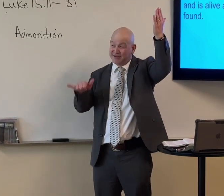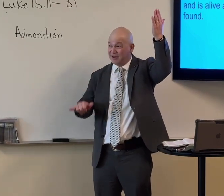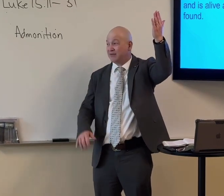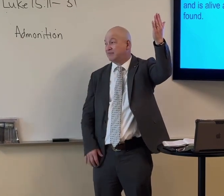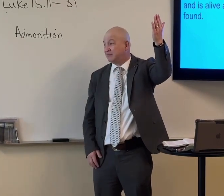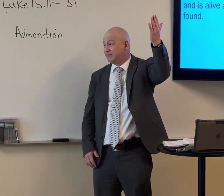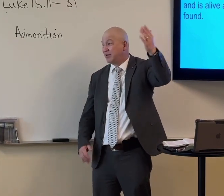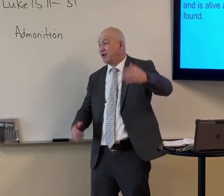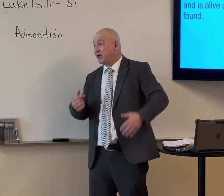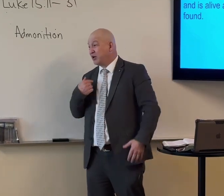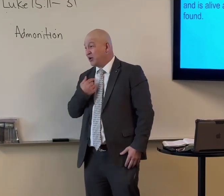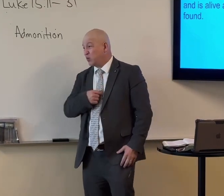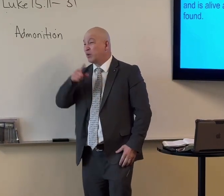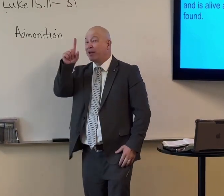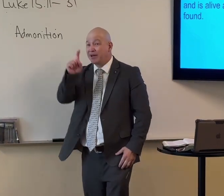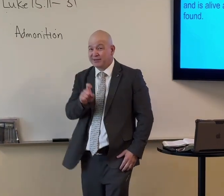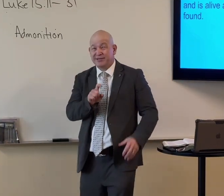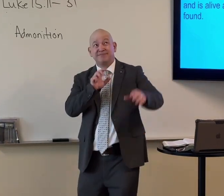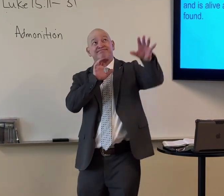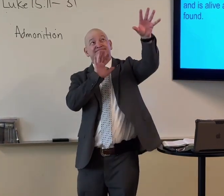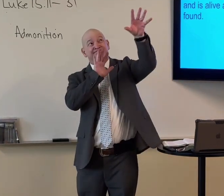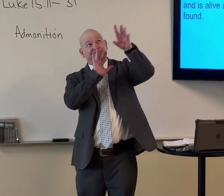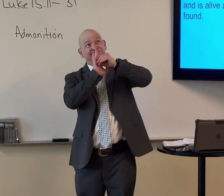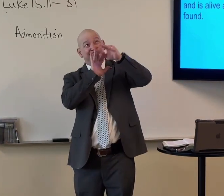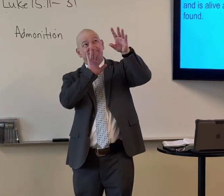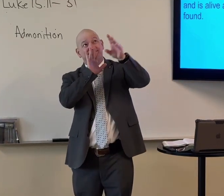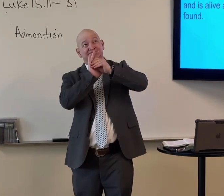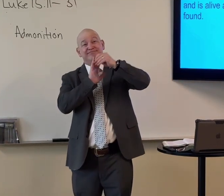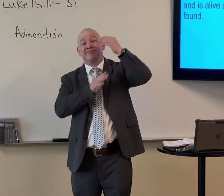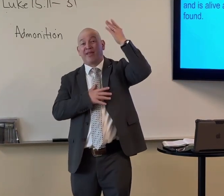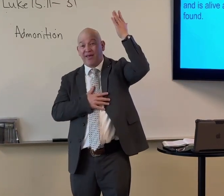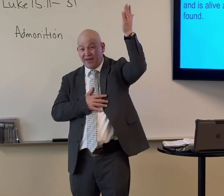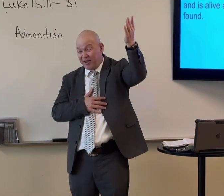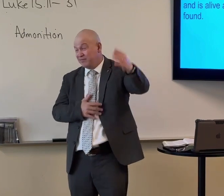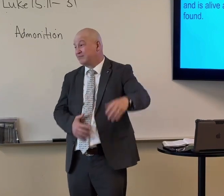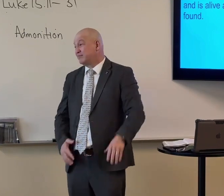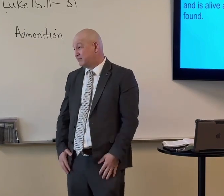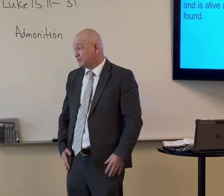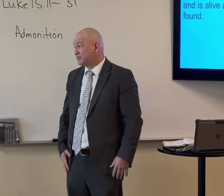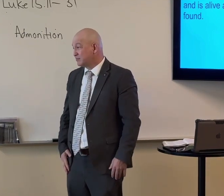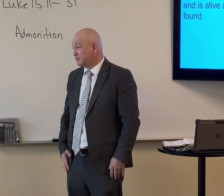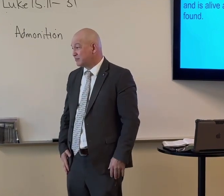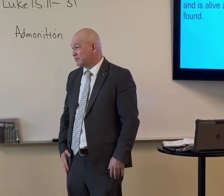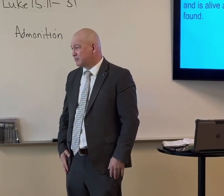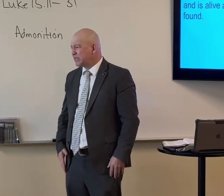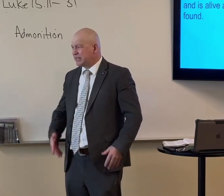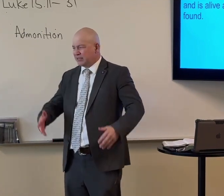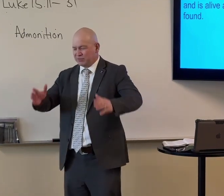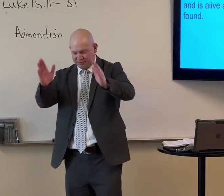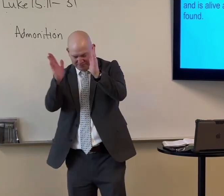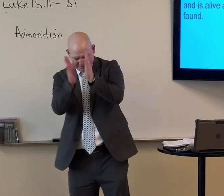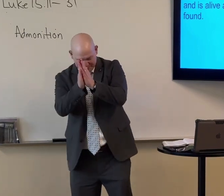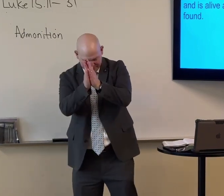And this is our heavenly father. We need to copy his example. Let's pray.